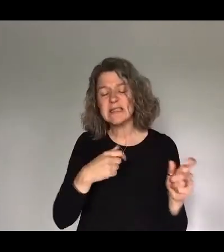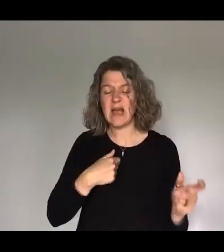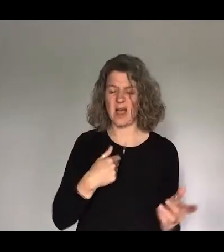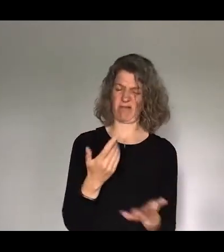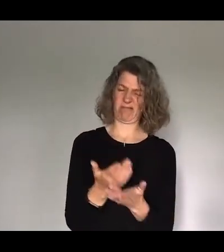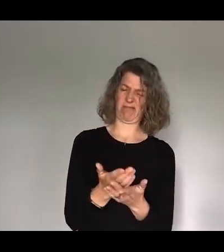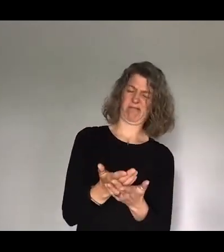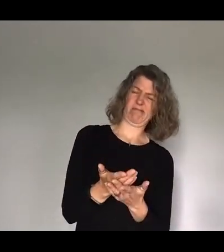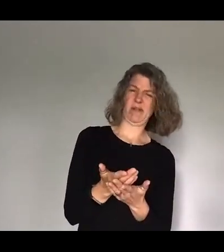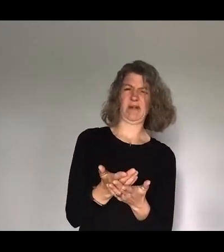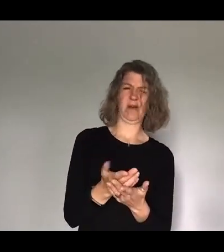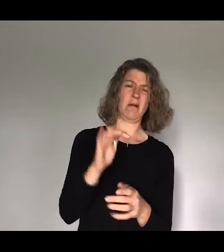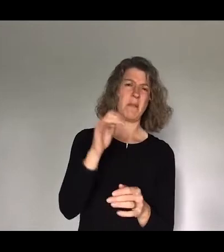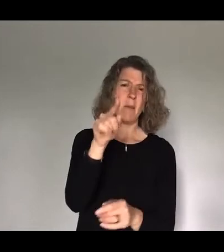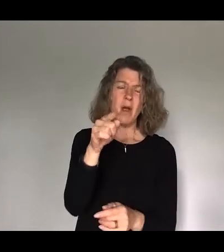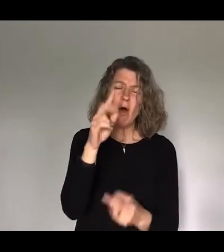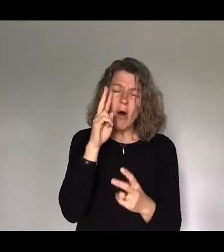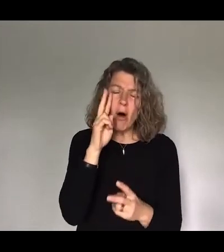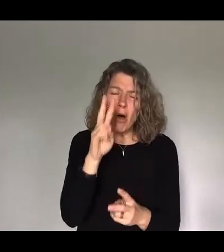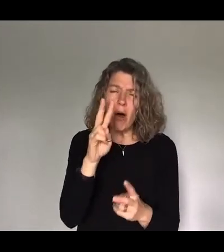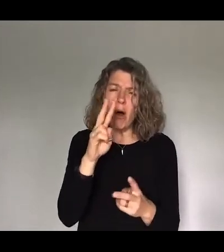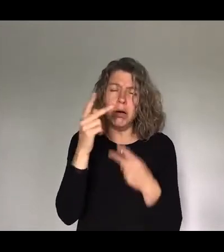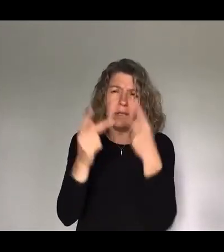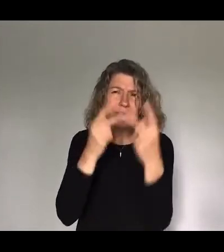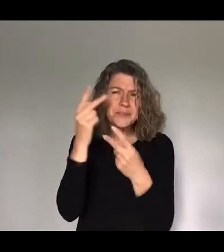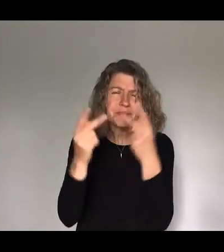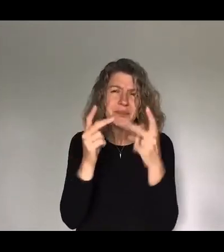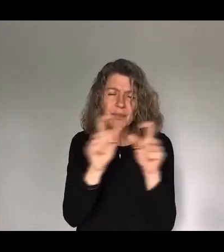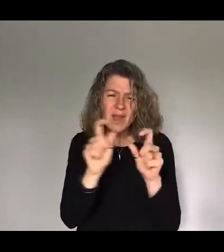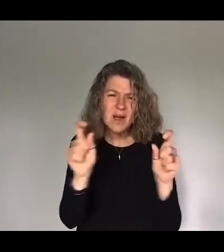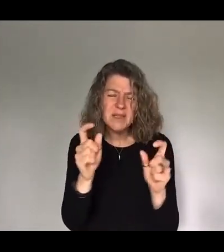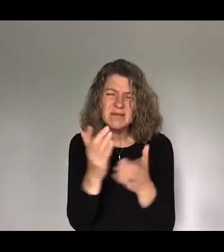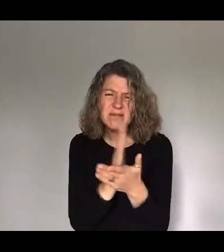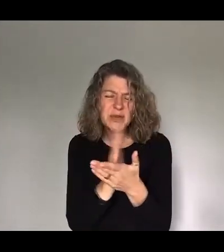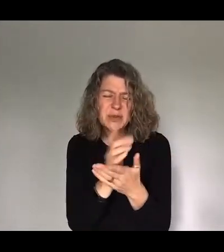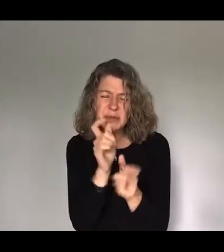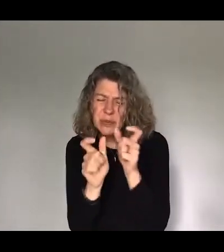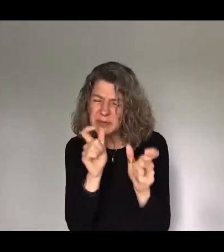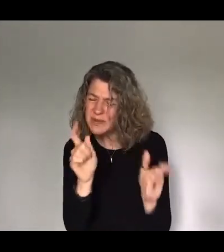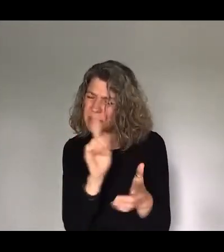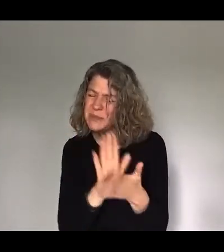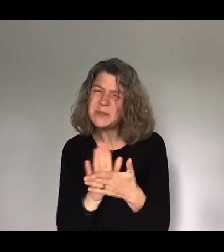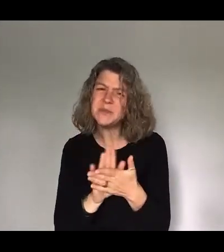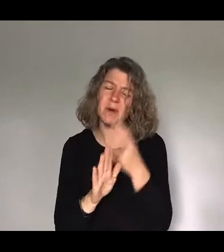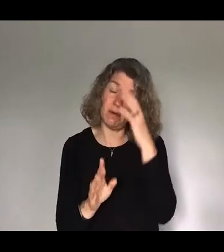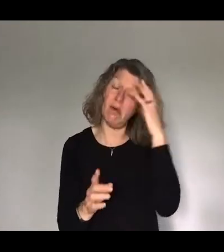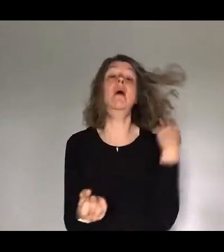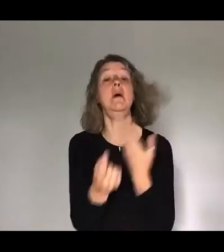song and you really like it but you can't quite decipher what the words are this happens for me really often normally in the genre of